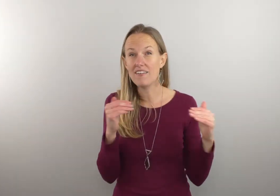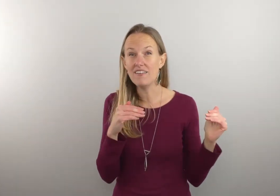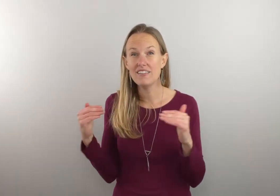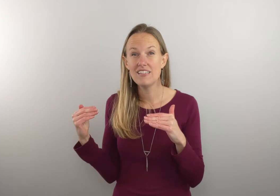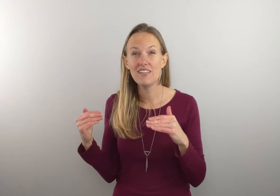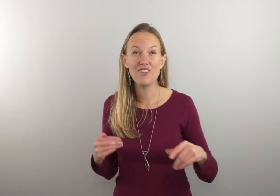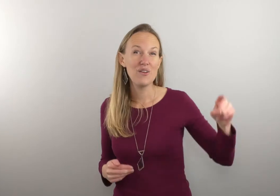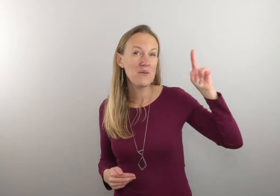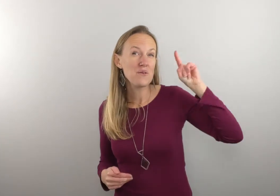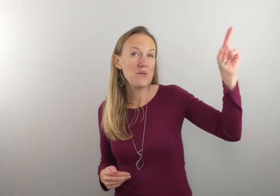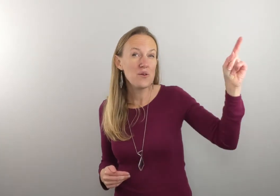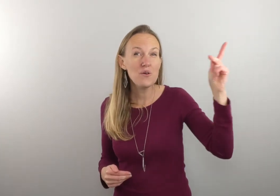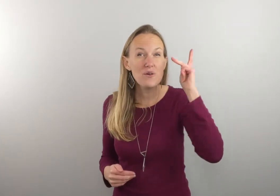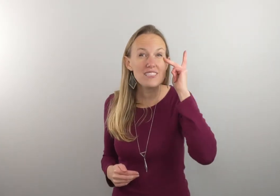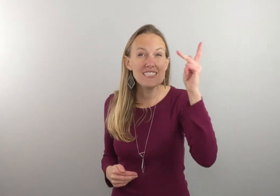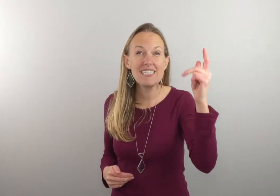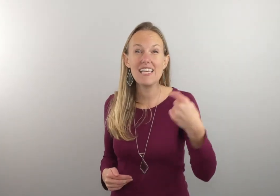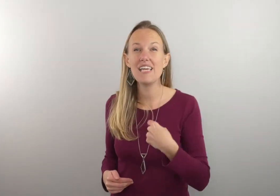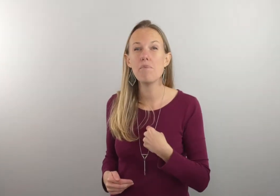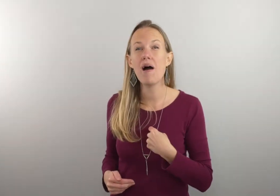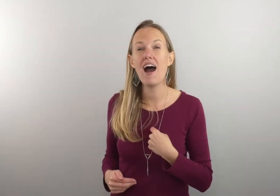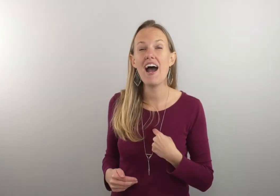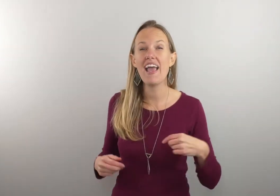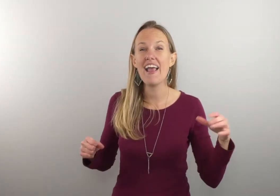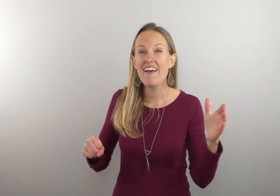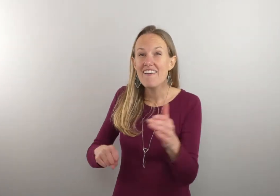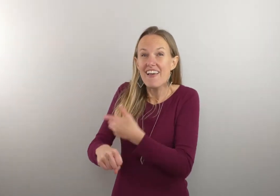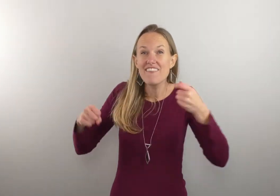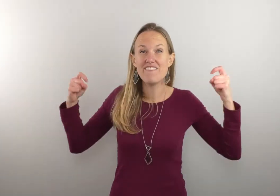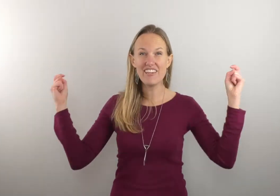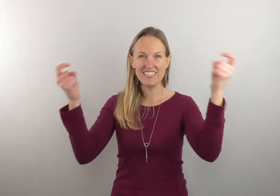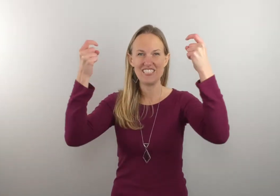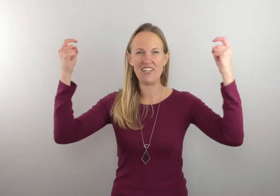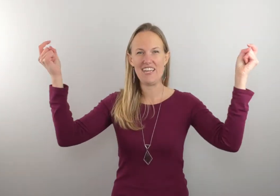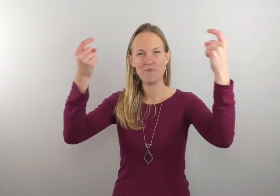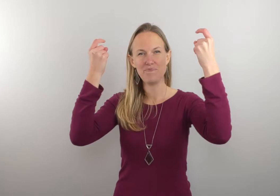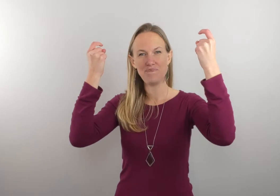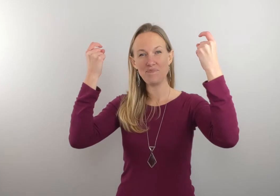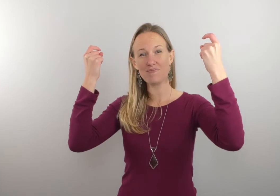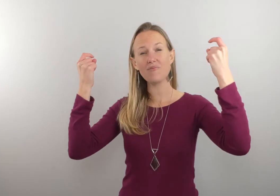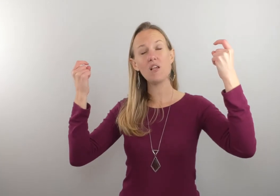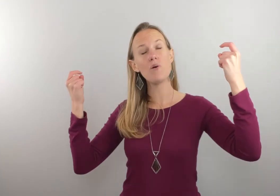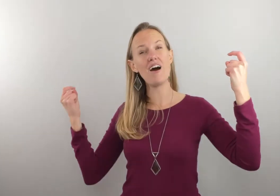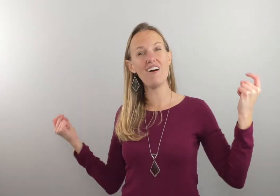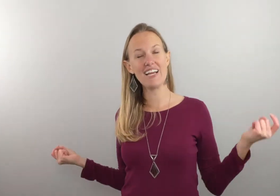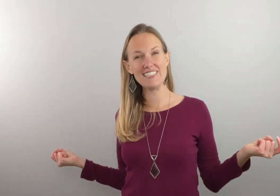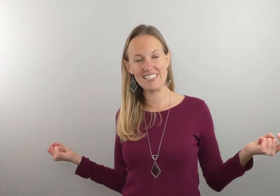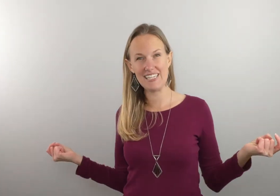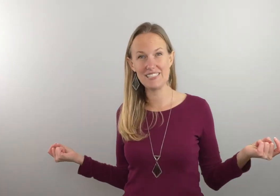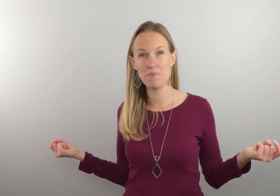you see my victory when all I see is the